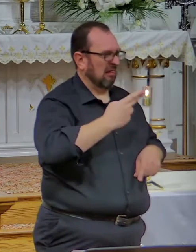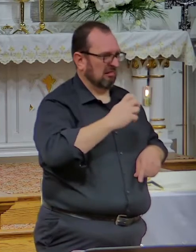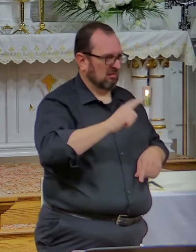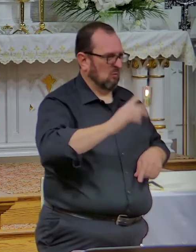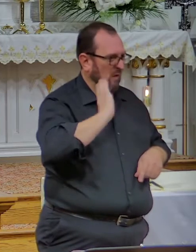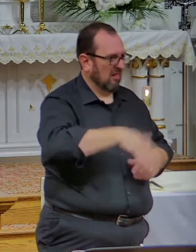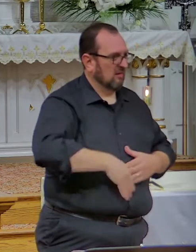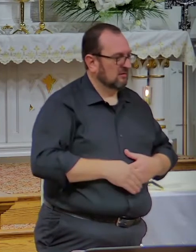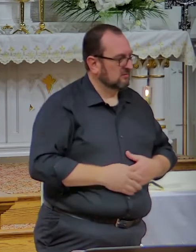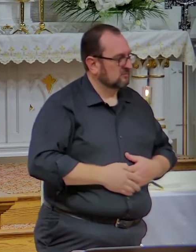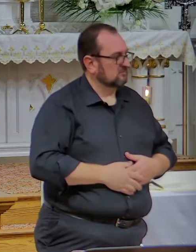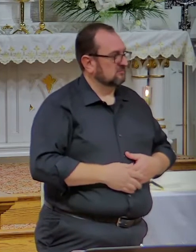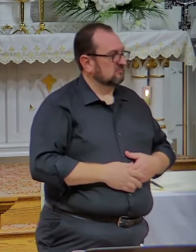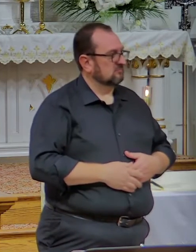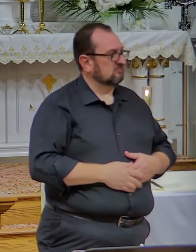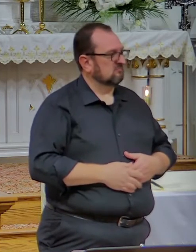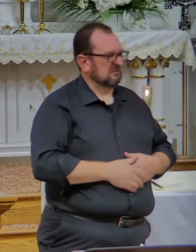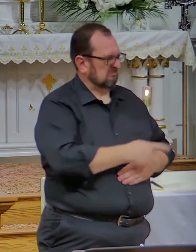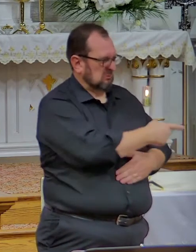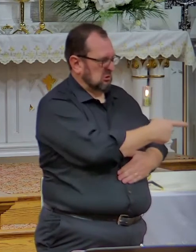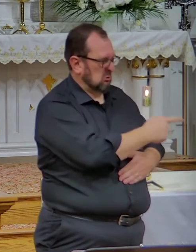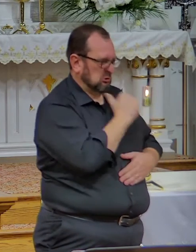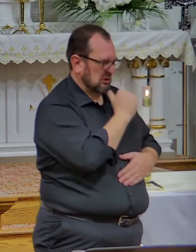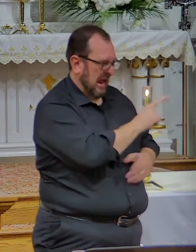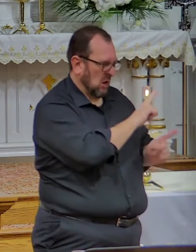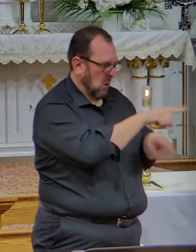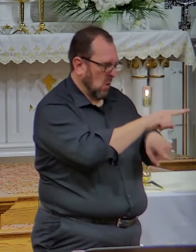Sometimes you told me I shouldn't go to communion.